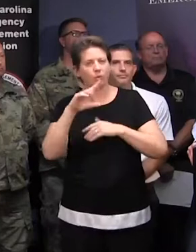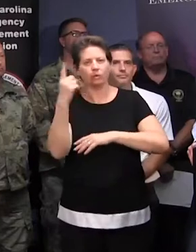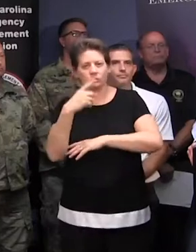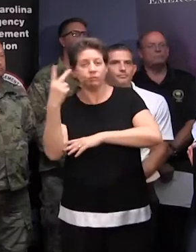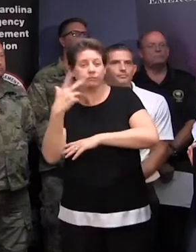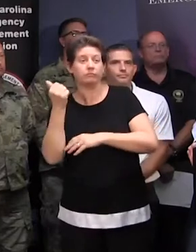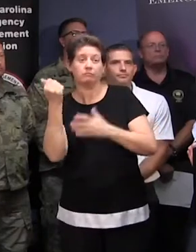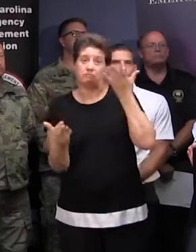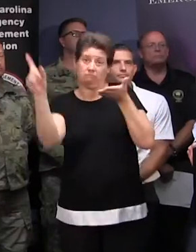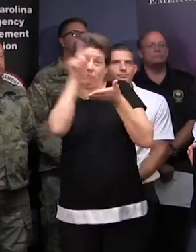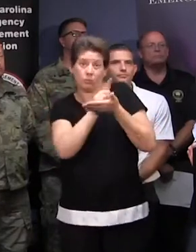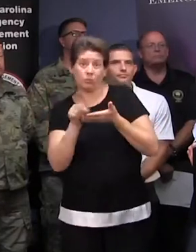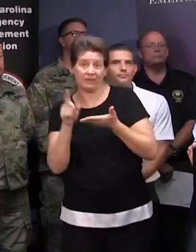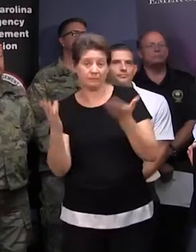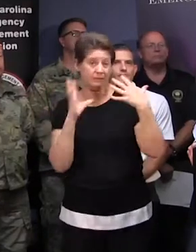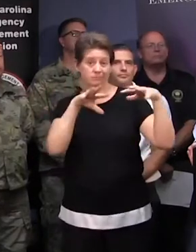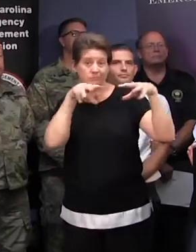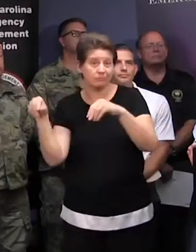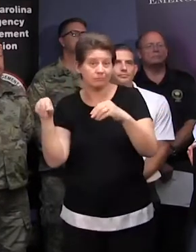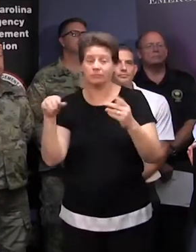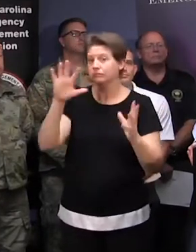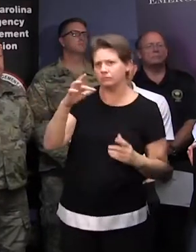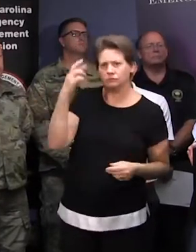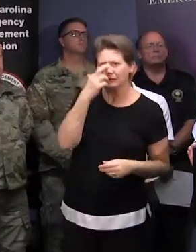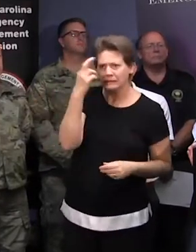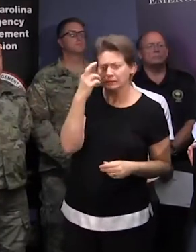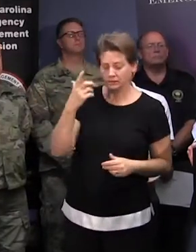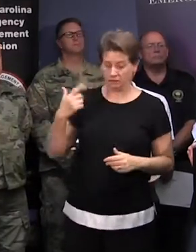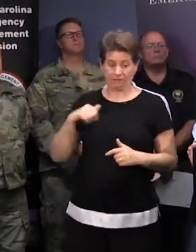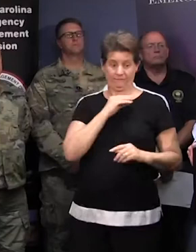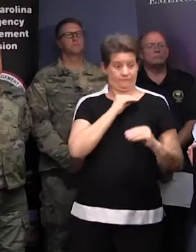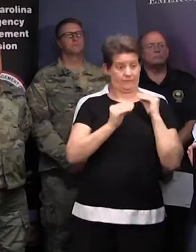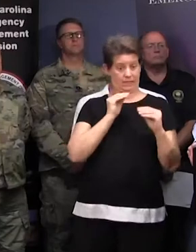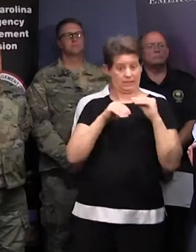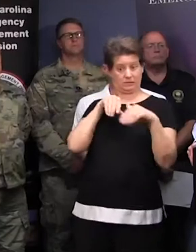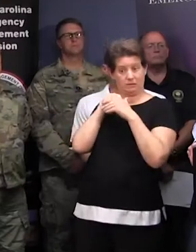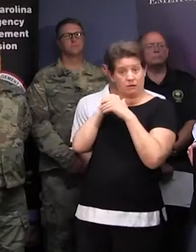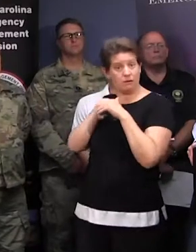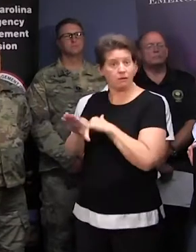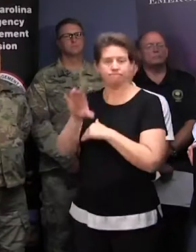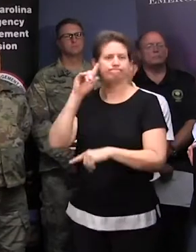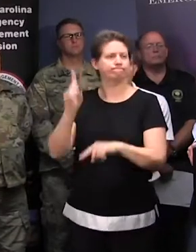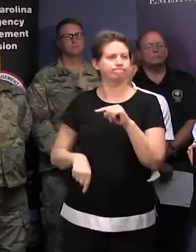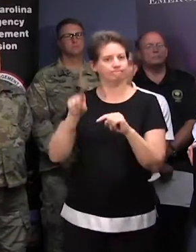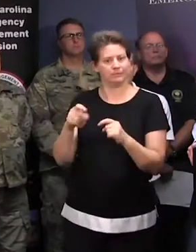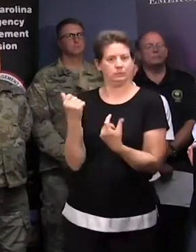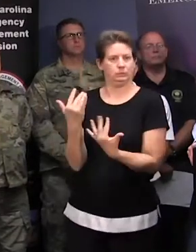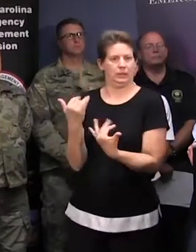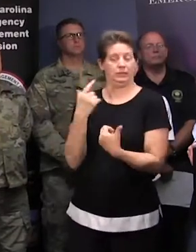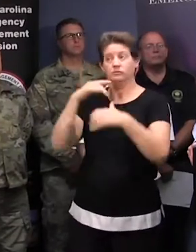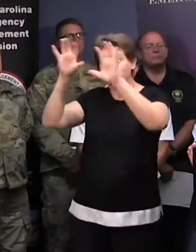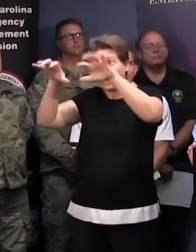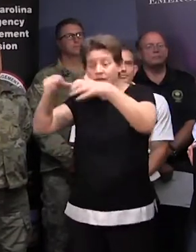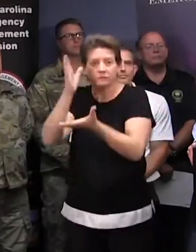maybe even weeks because the people cannot get in to fix those things until the rains are gone and the waters